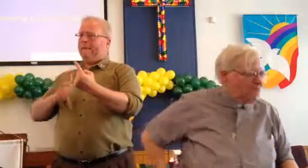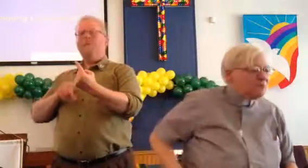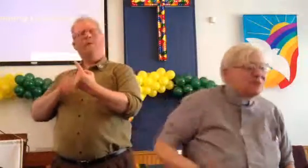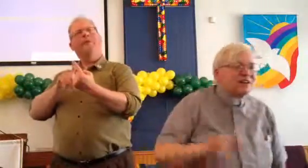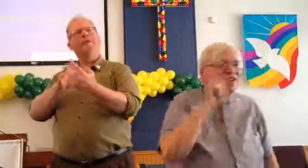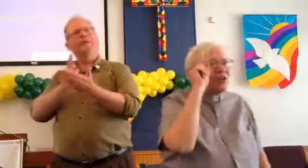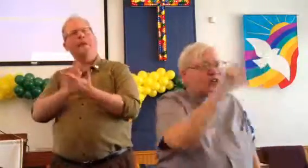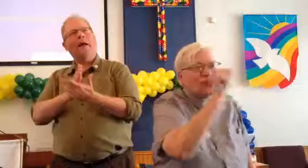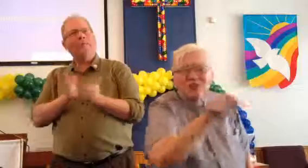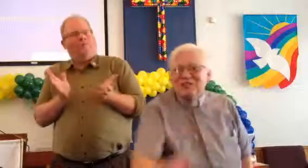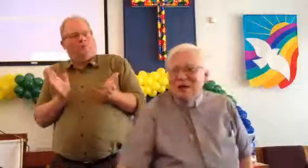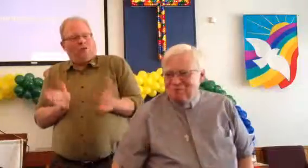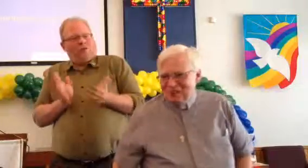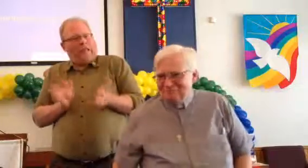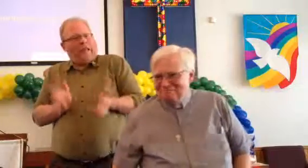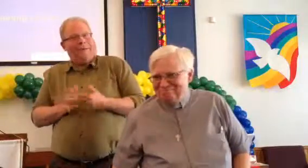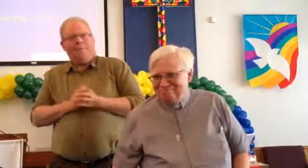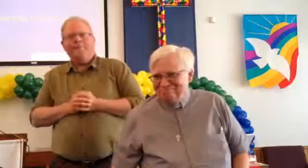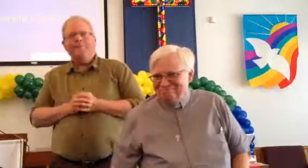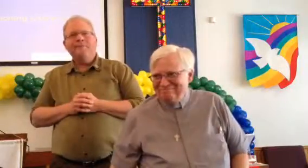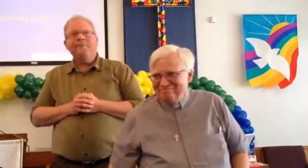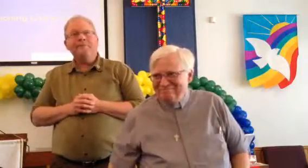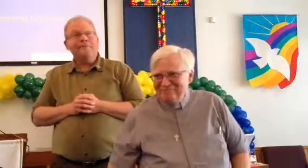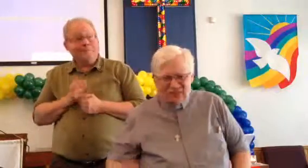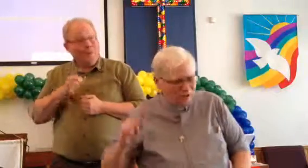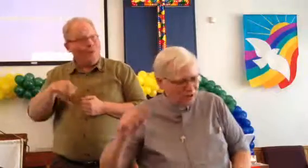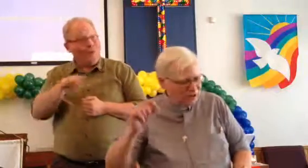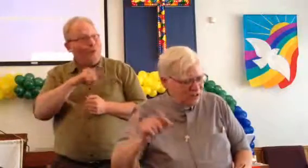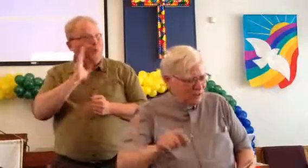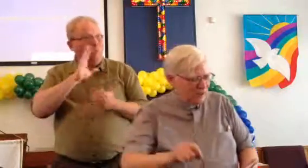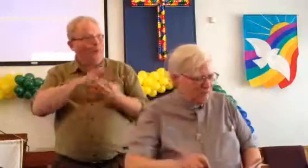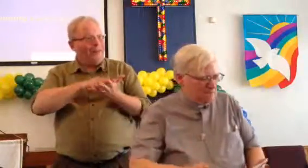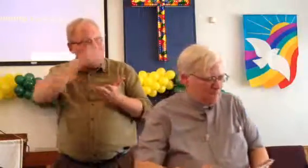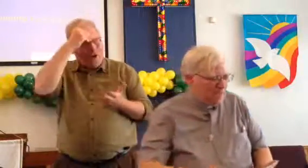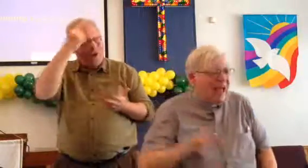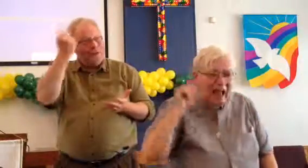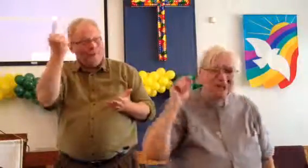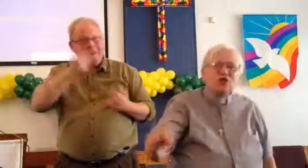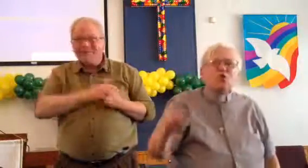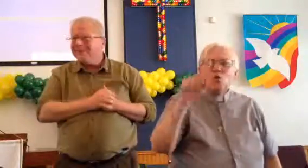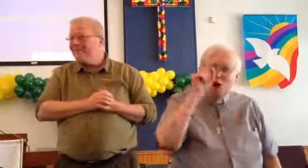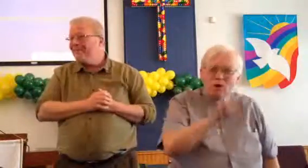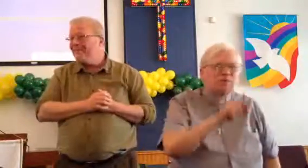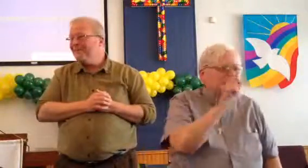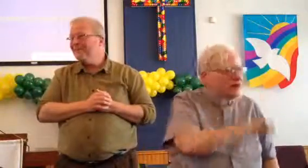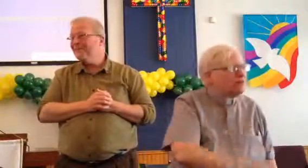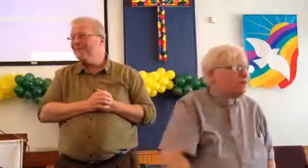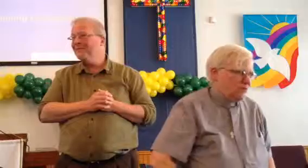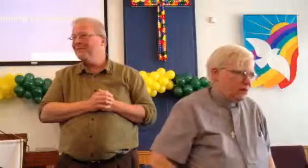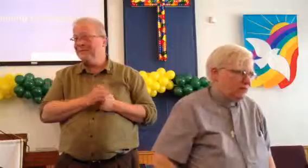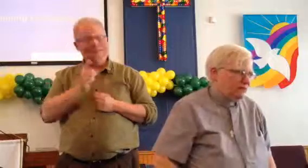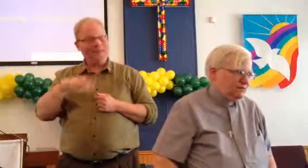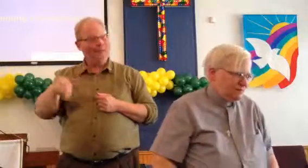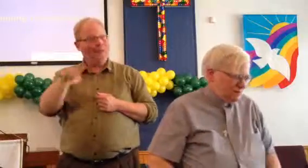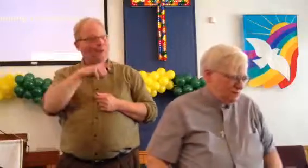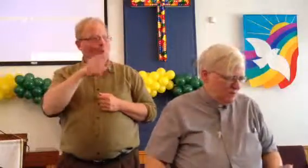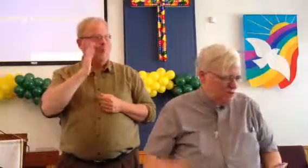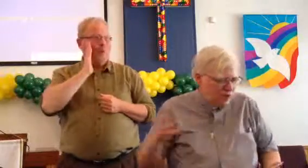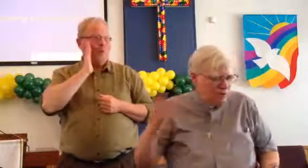Because you'll learn something. Like, you'll learn something. And you will be better for it. We